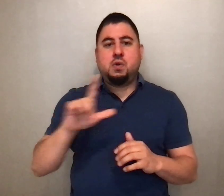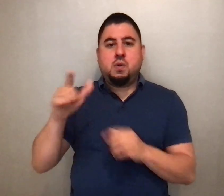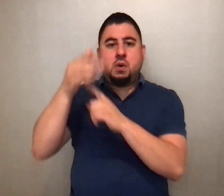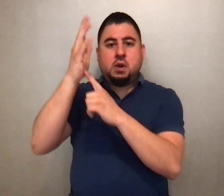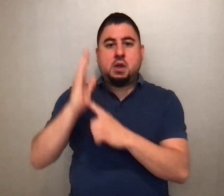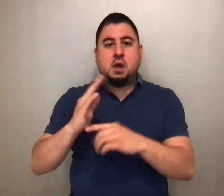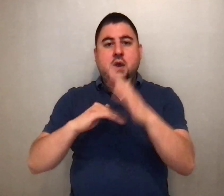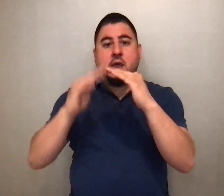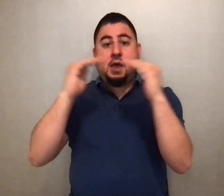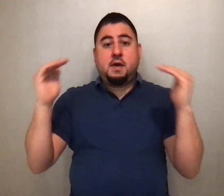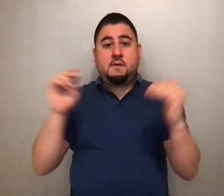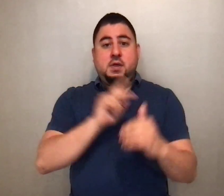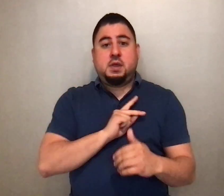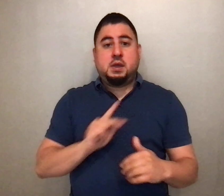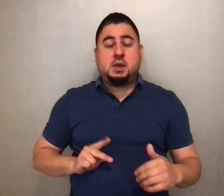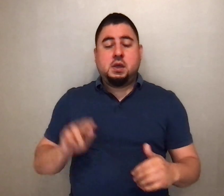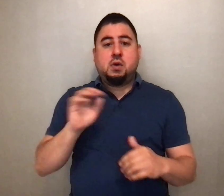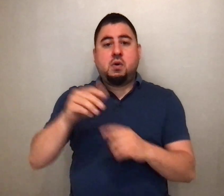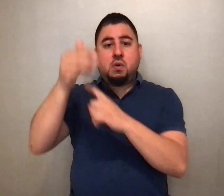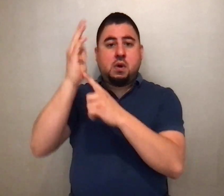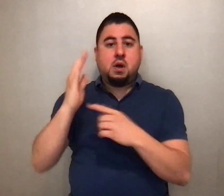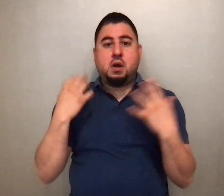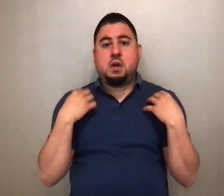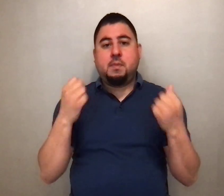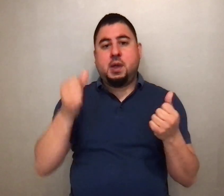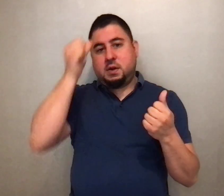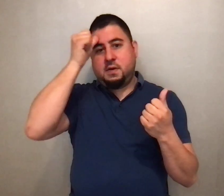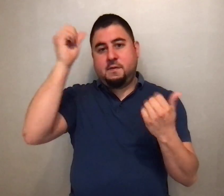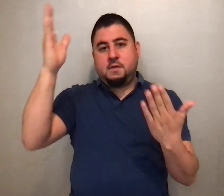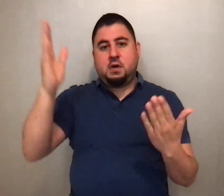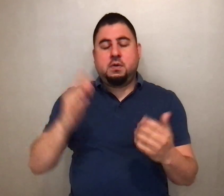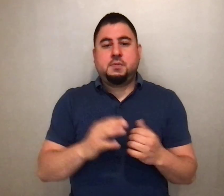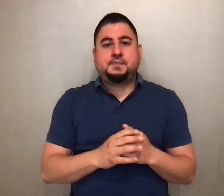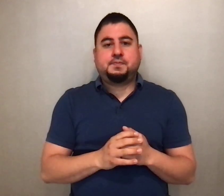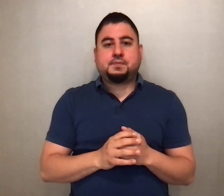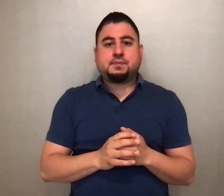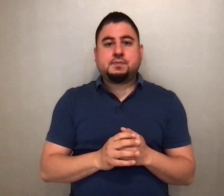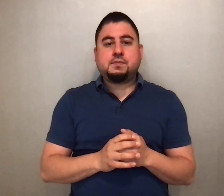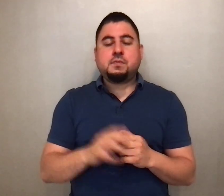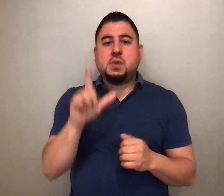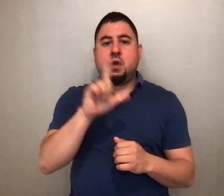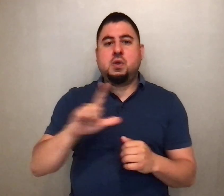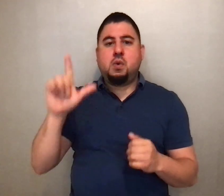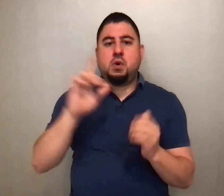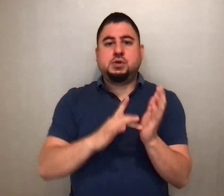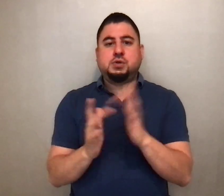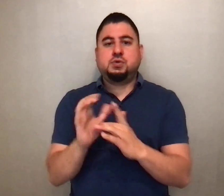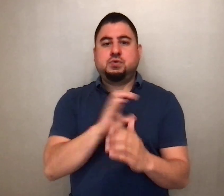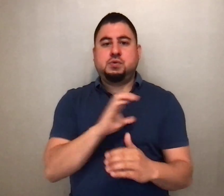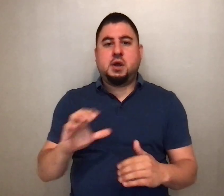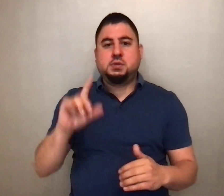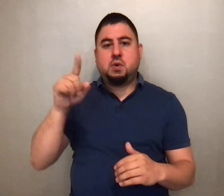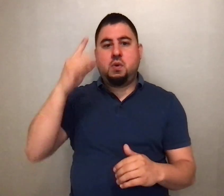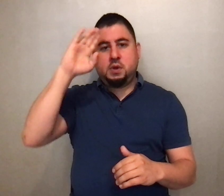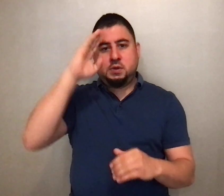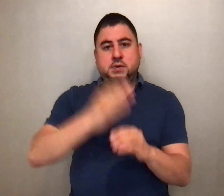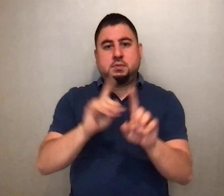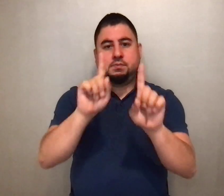Lord God, Heavenly King, O God Almighty Father, Lord Jesus Christ, Only Begotten Son,